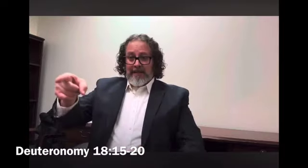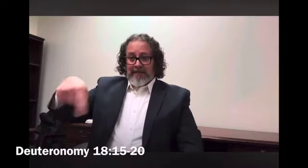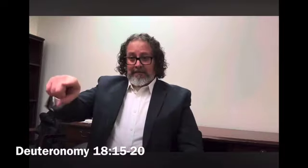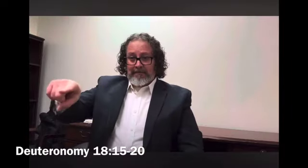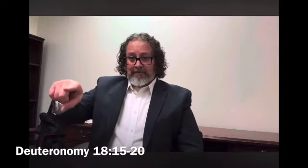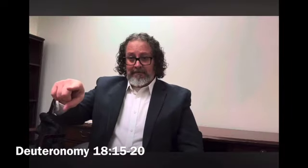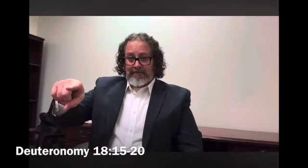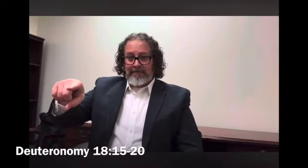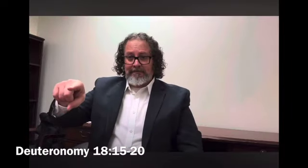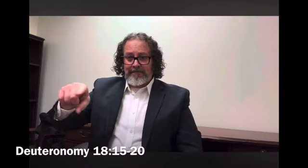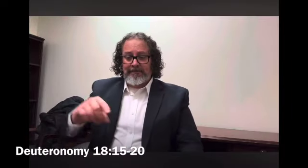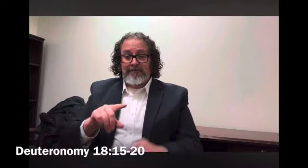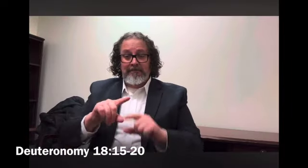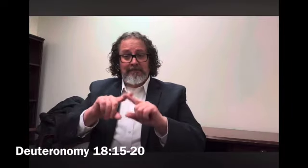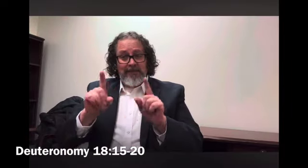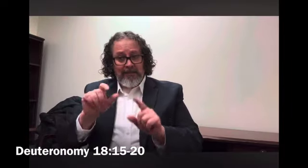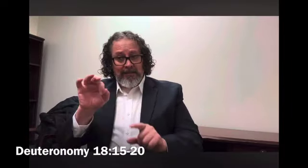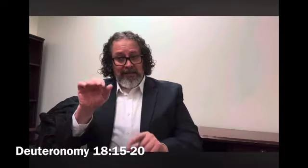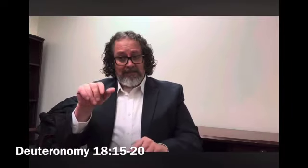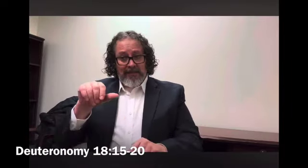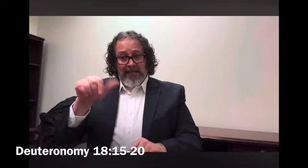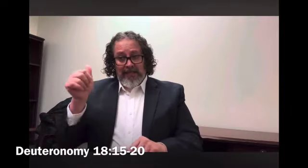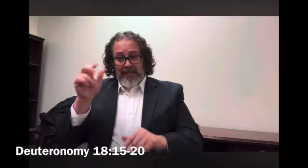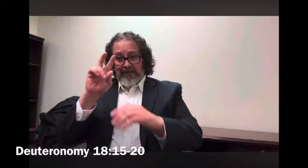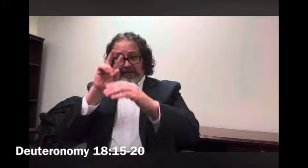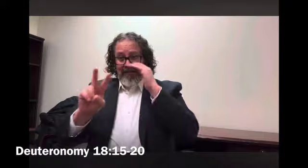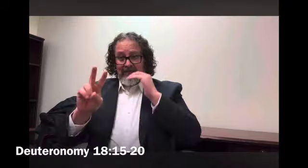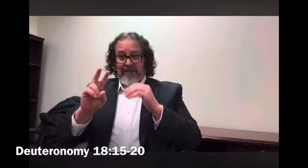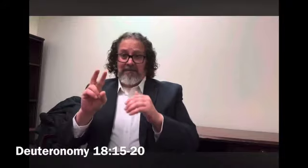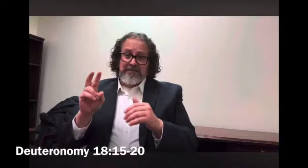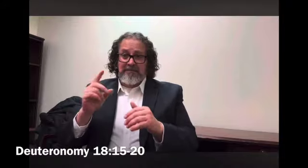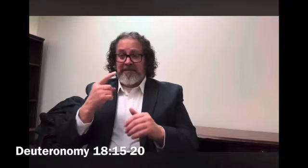he shall die